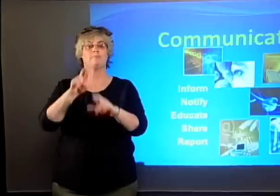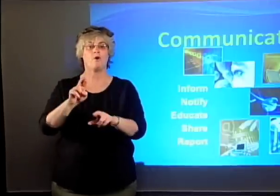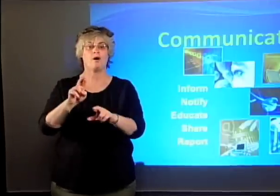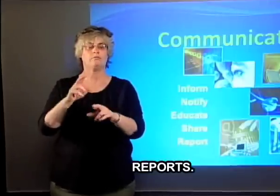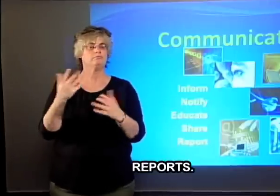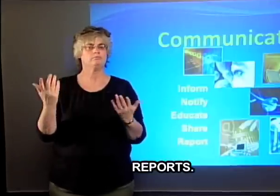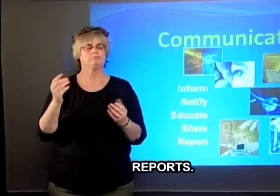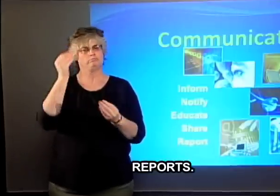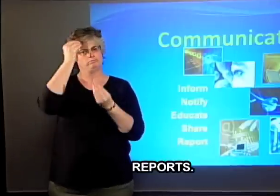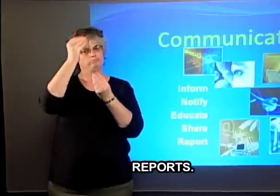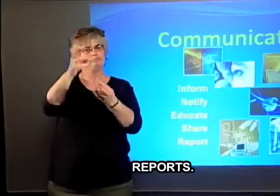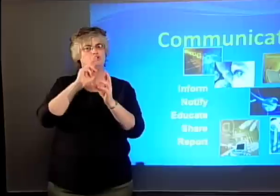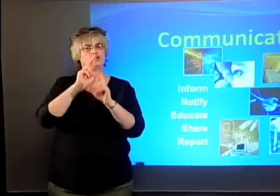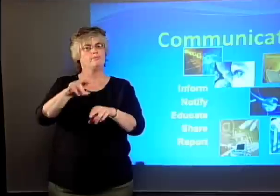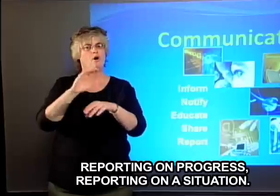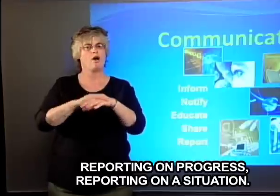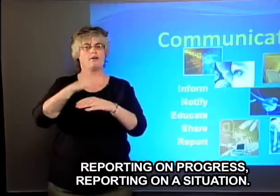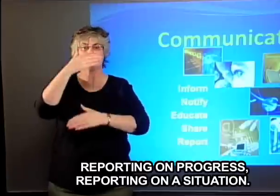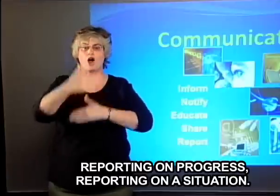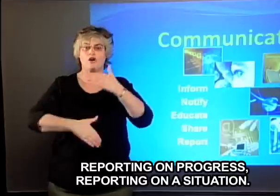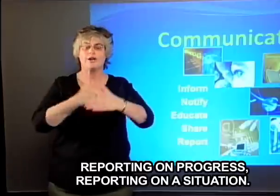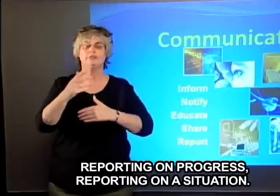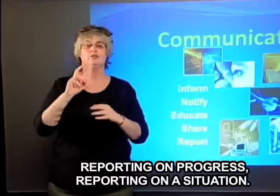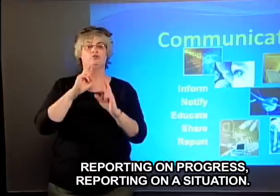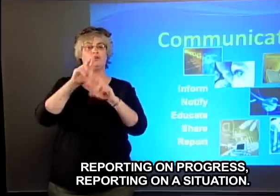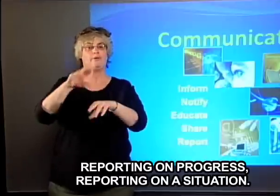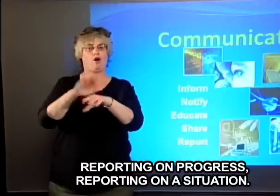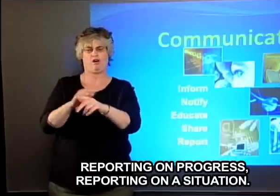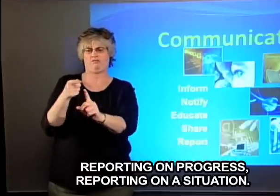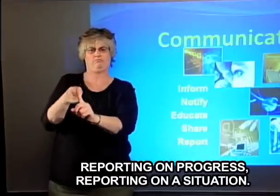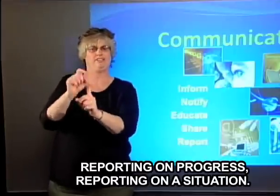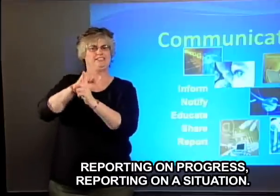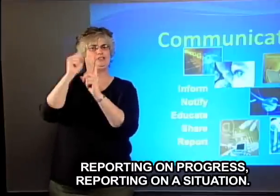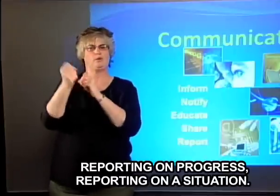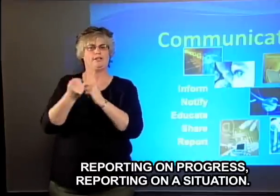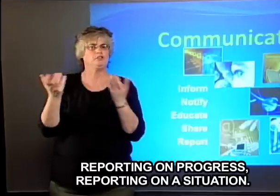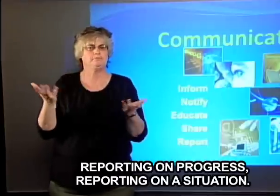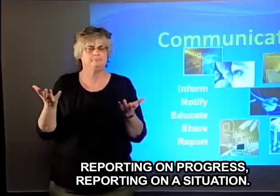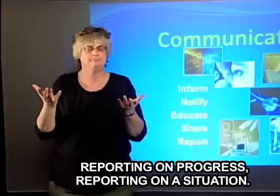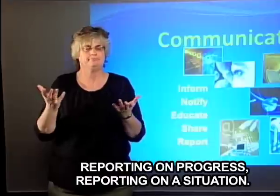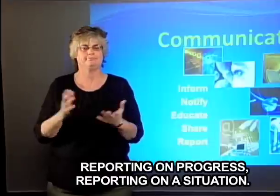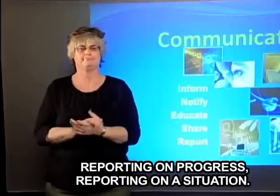Reports, reporting on progress, reporting on a situation.